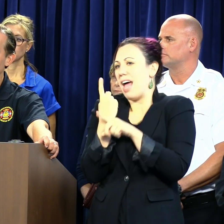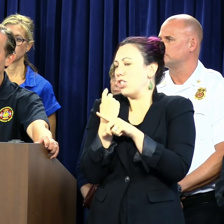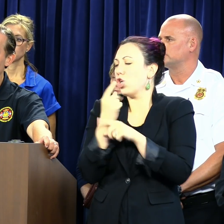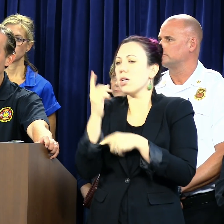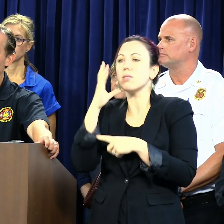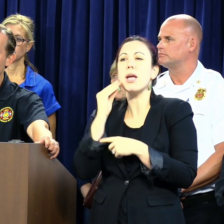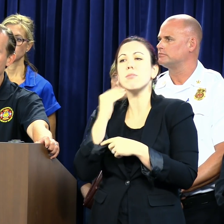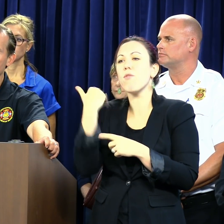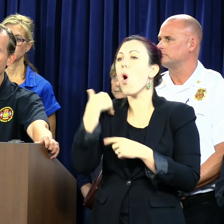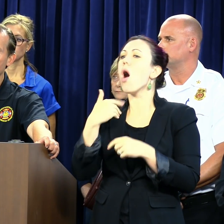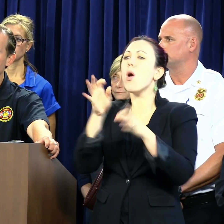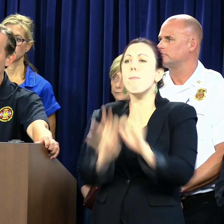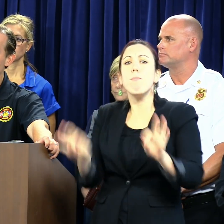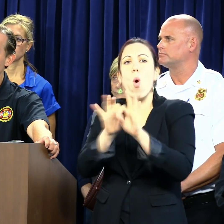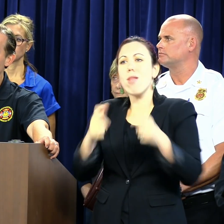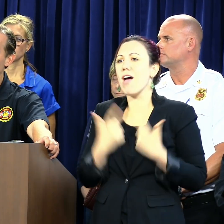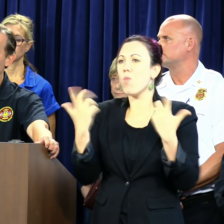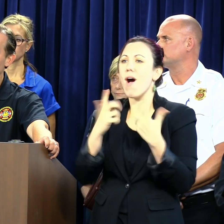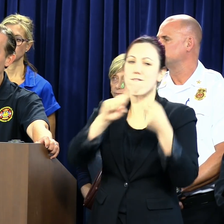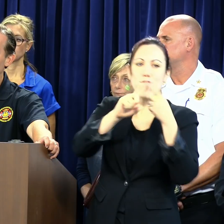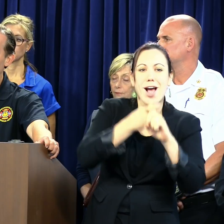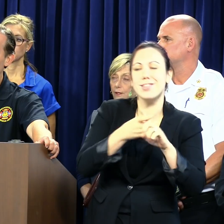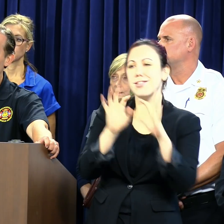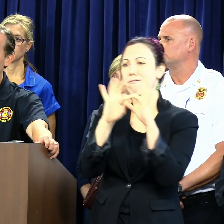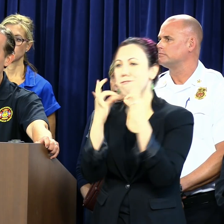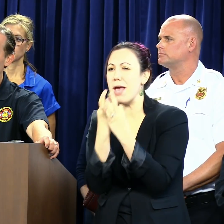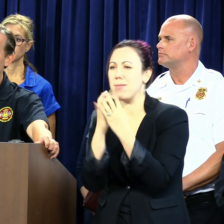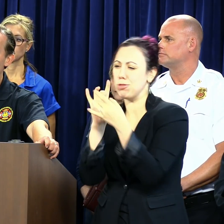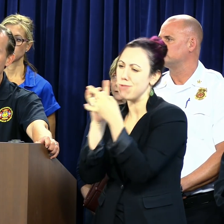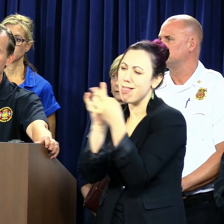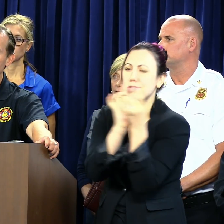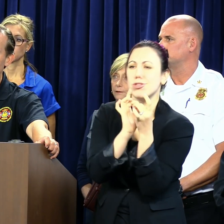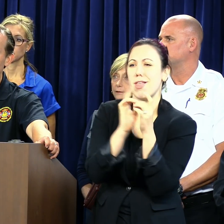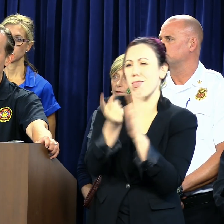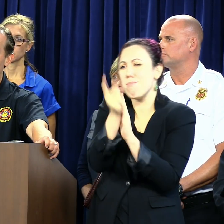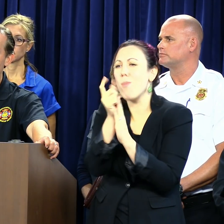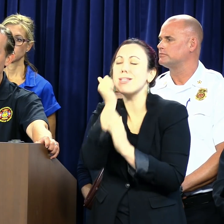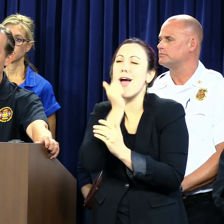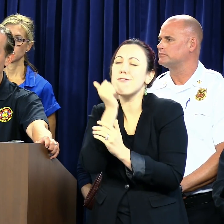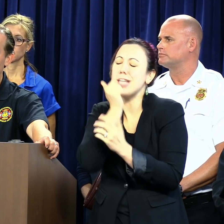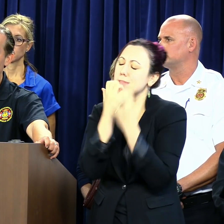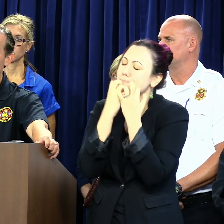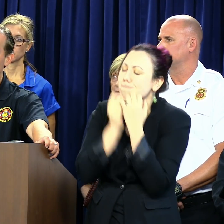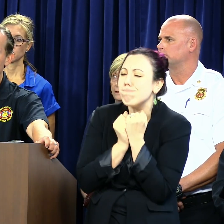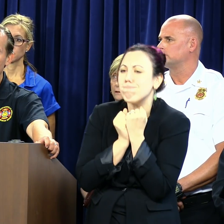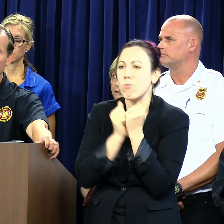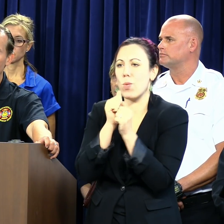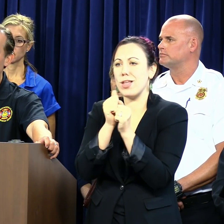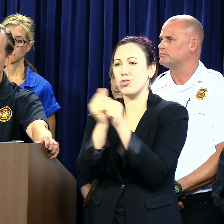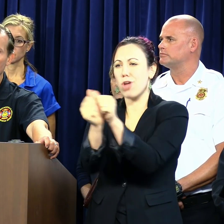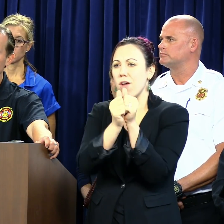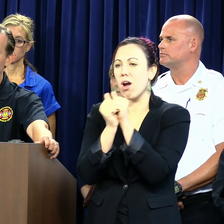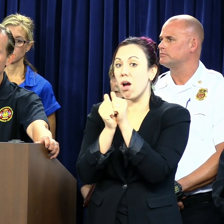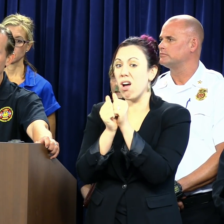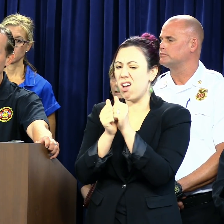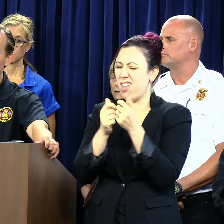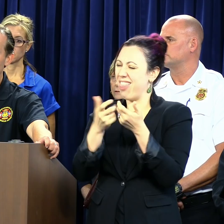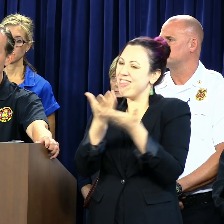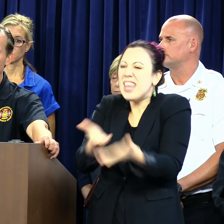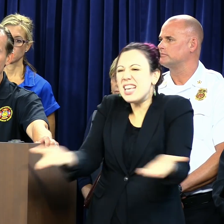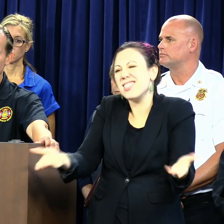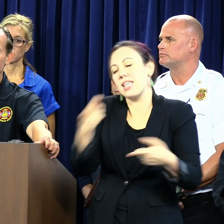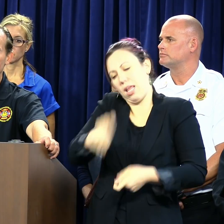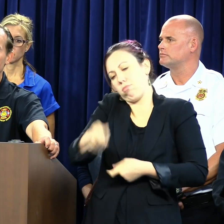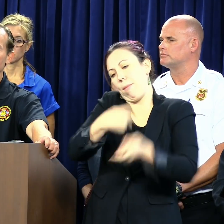important things in life are the friends, the families, the relationships, the moments, and the day-to-day interactions that we have. We can replace all this material